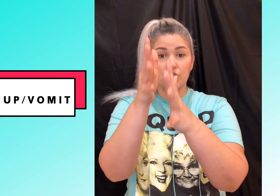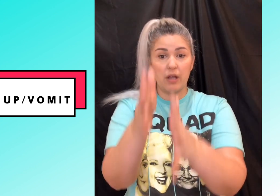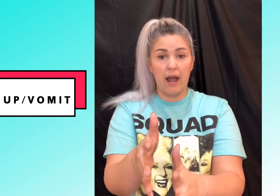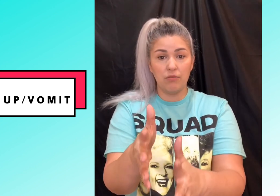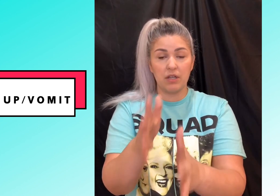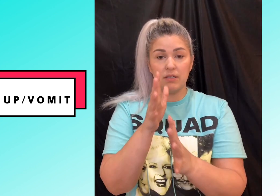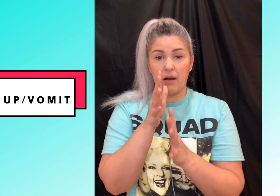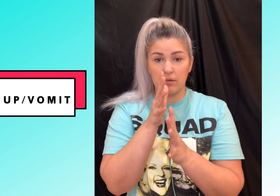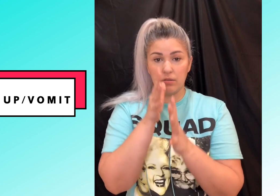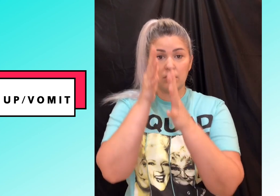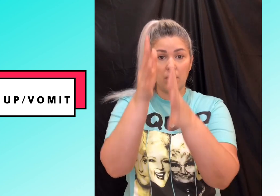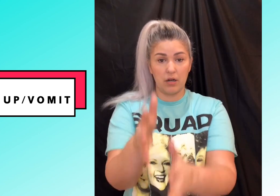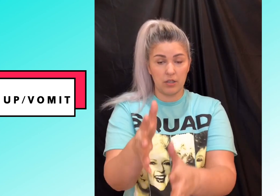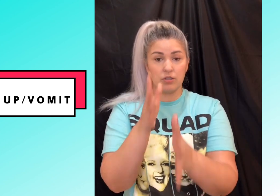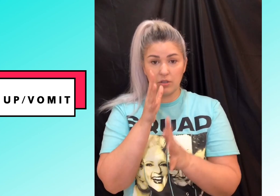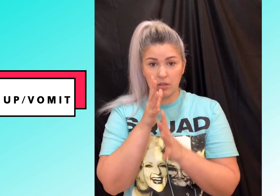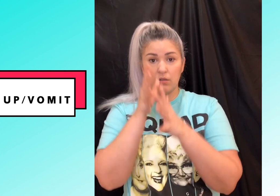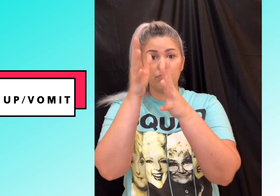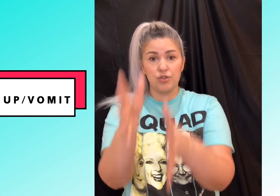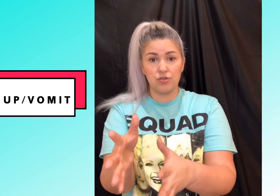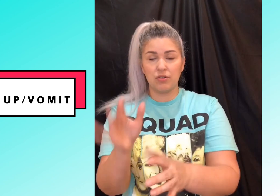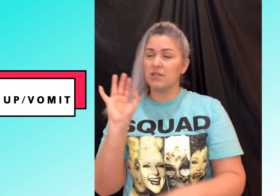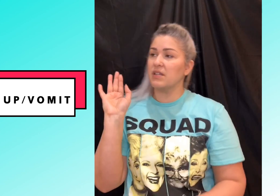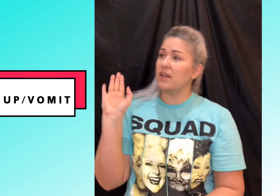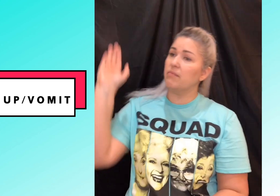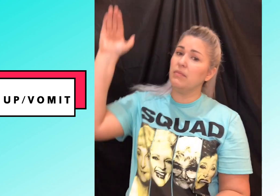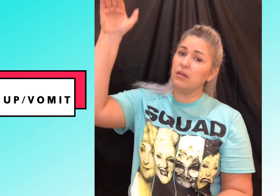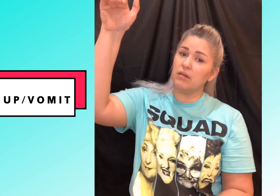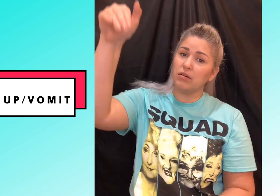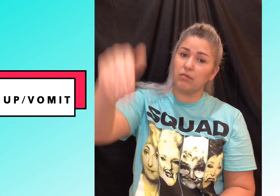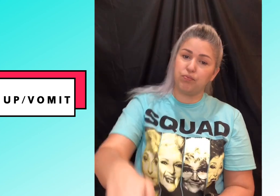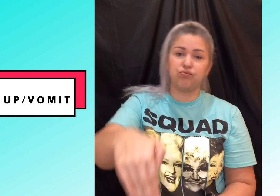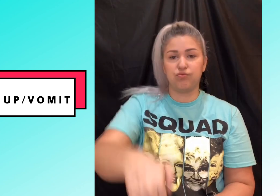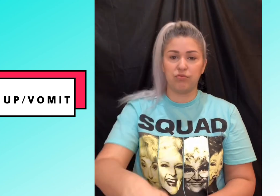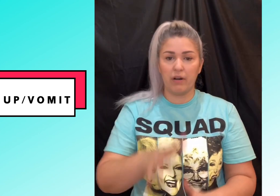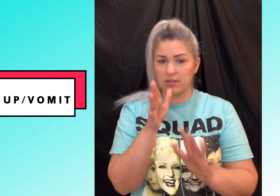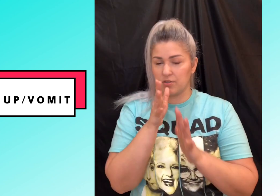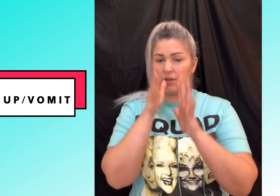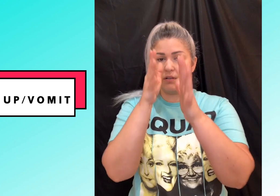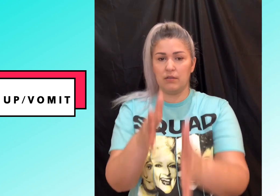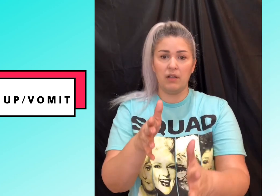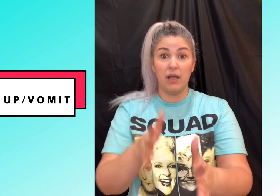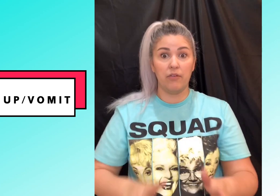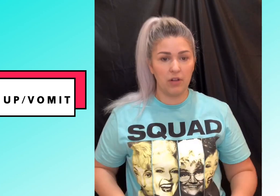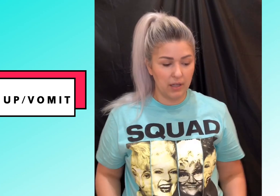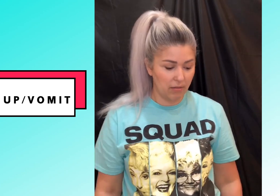out and down because it's like that right to the toilet if you're lucky right